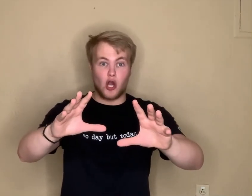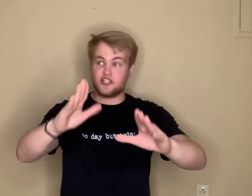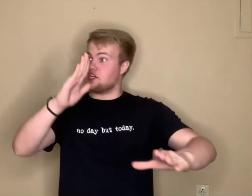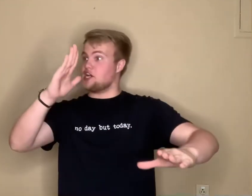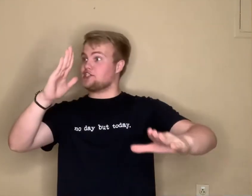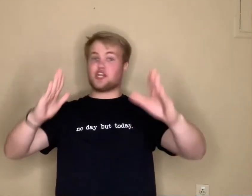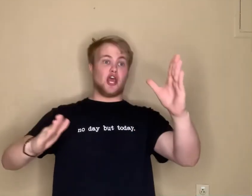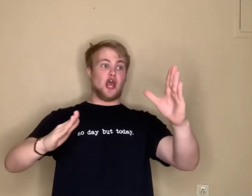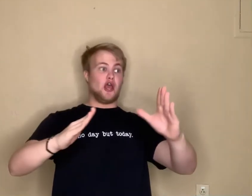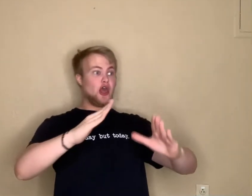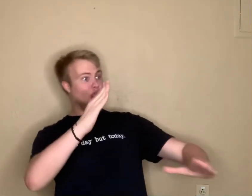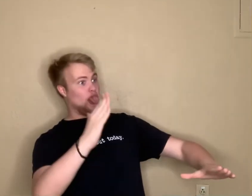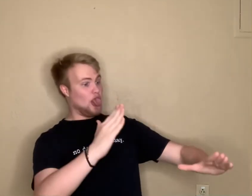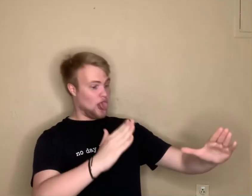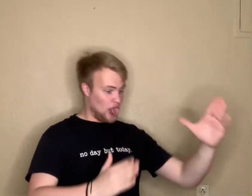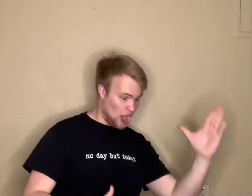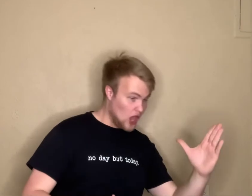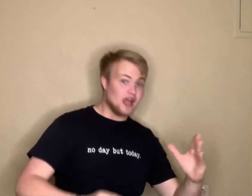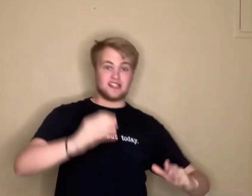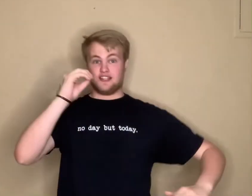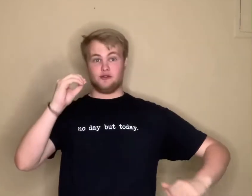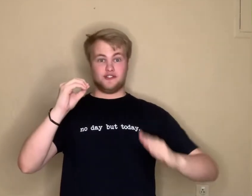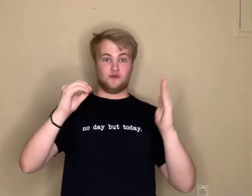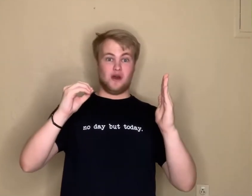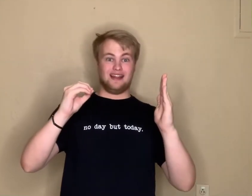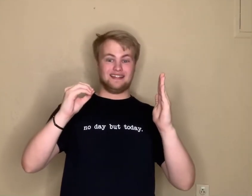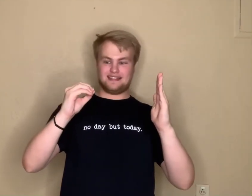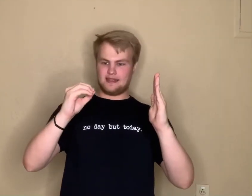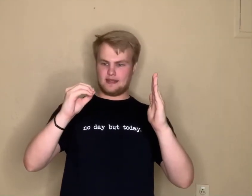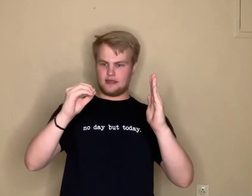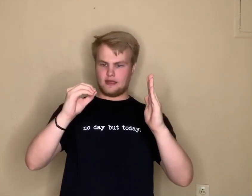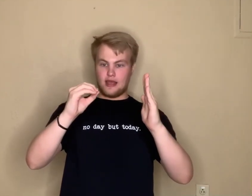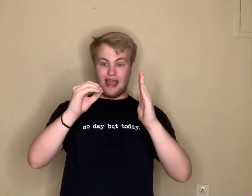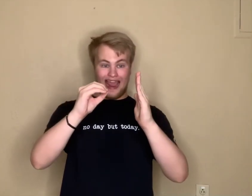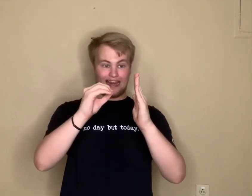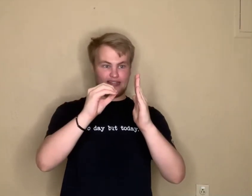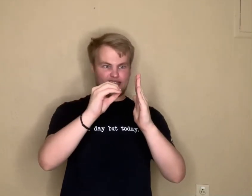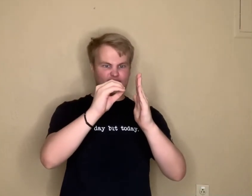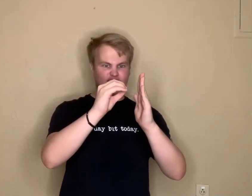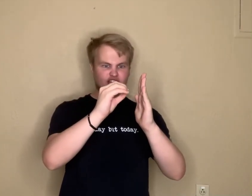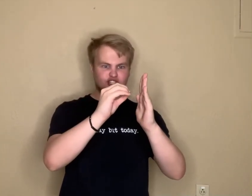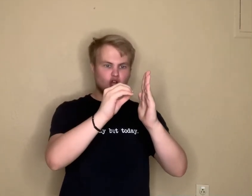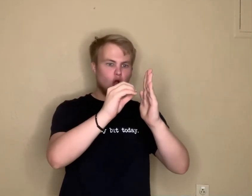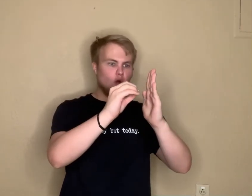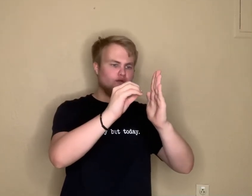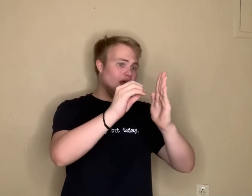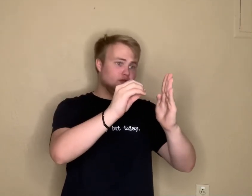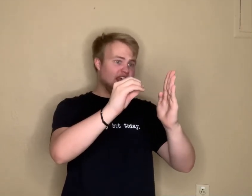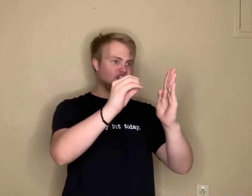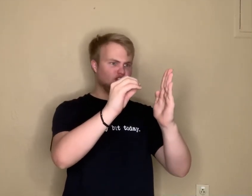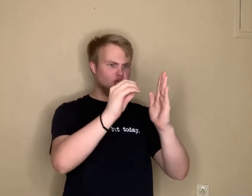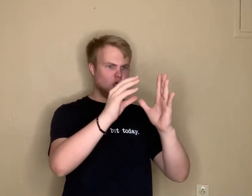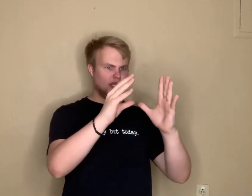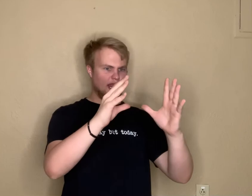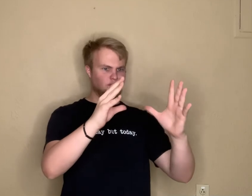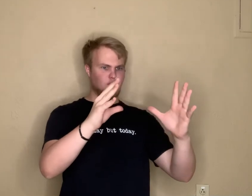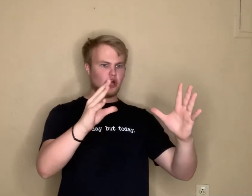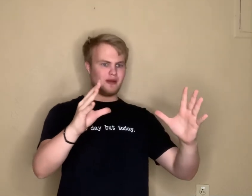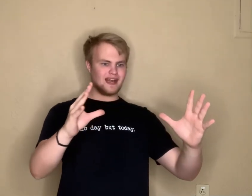digits. Zeros and ones. And these digits so foundational and permanent.